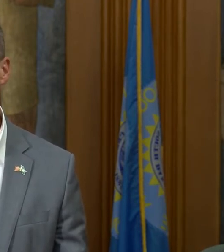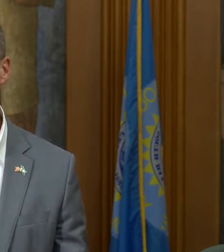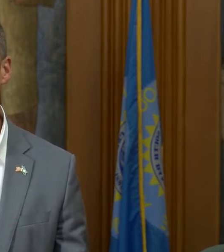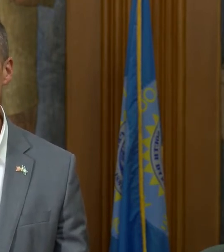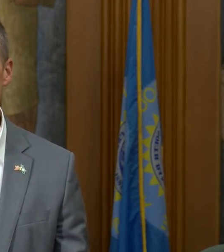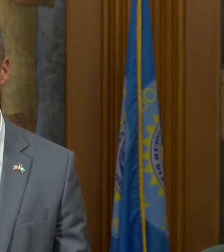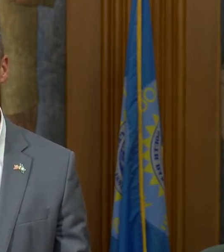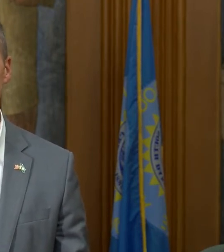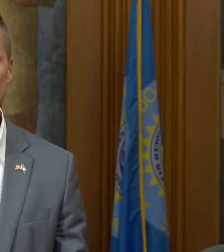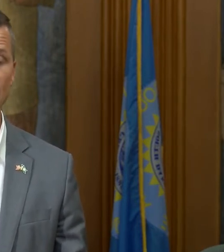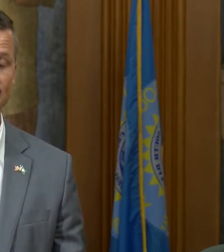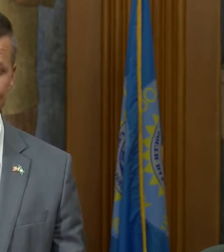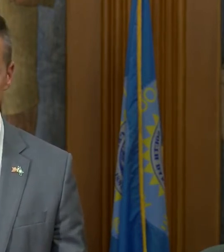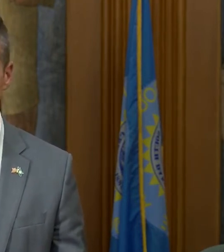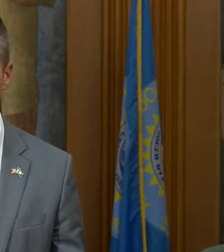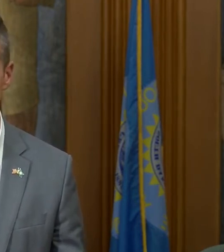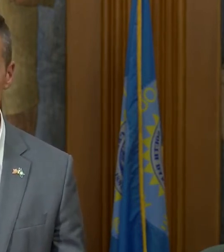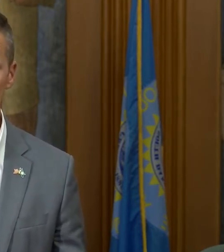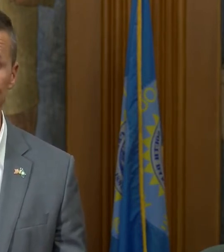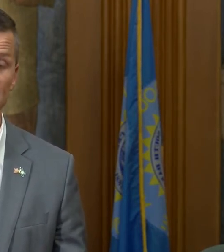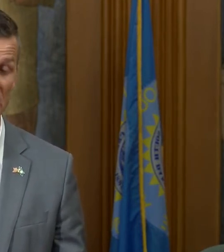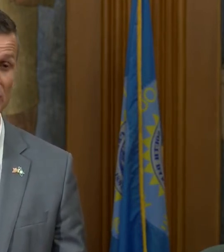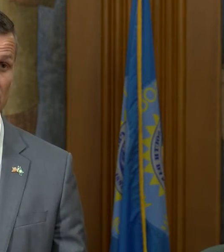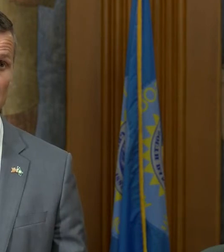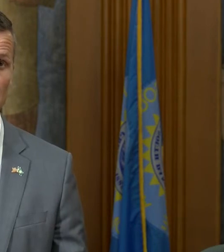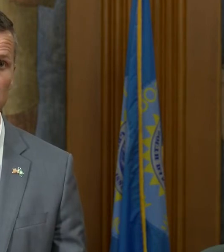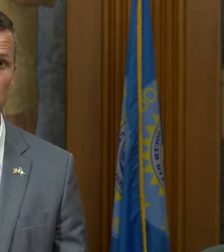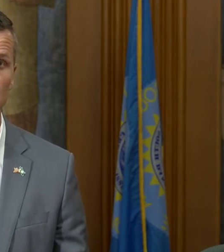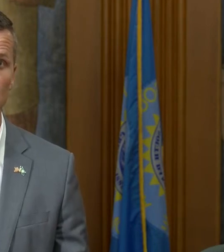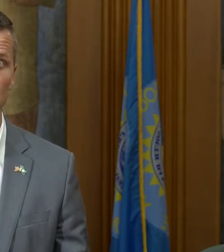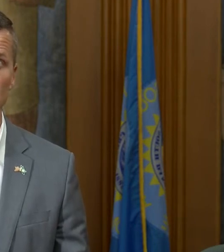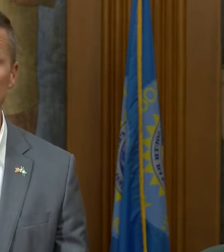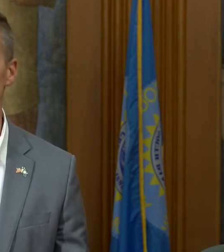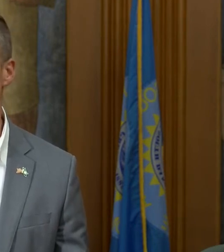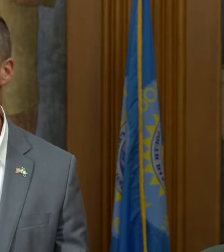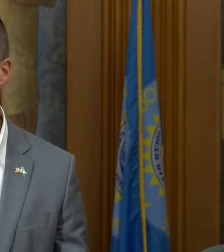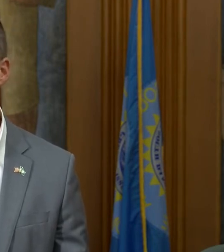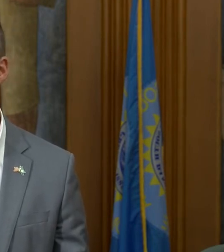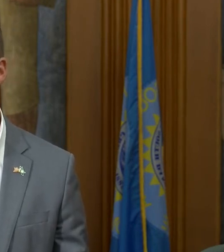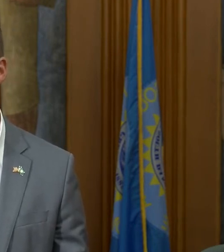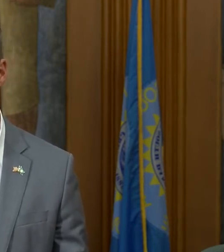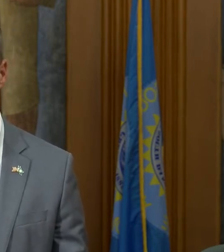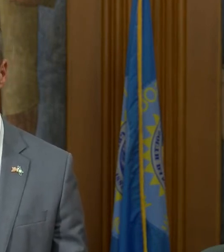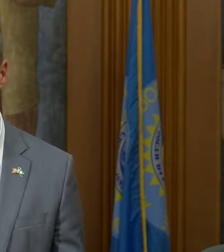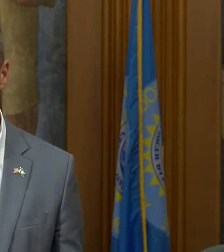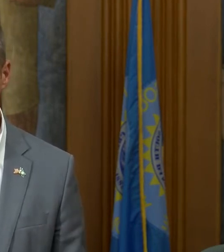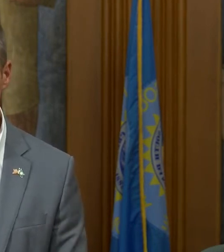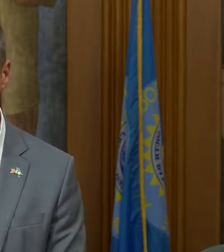we need this region and each of you to do your part.